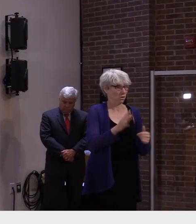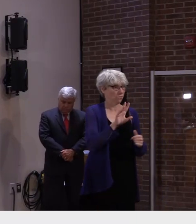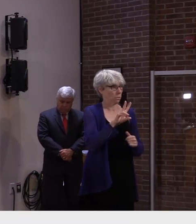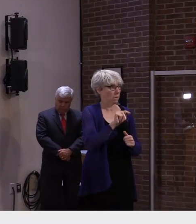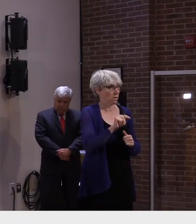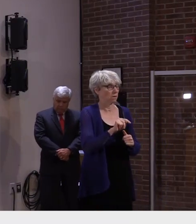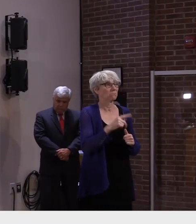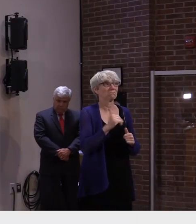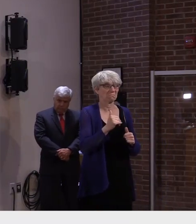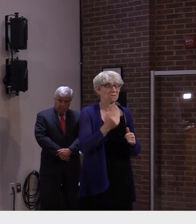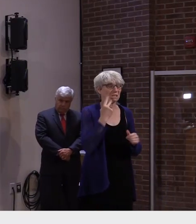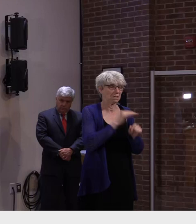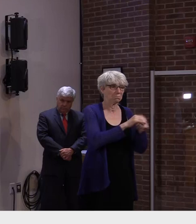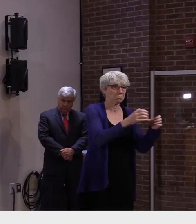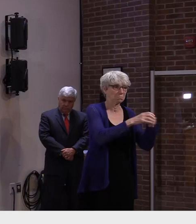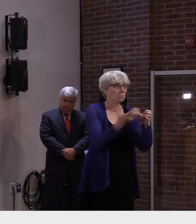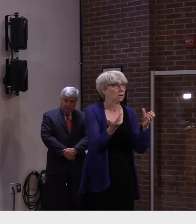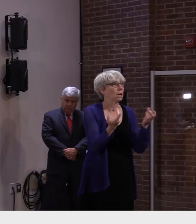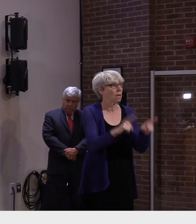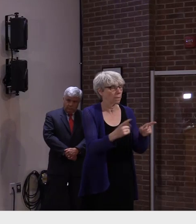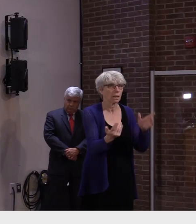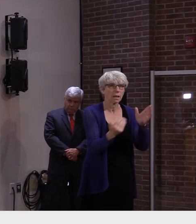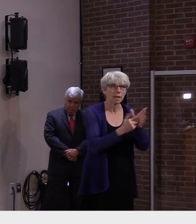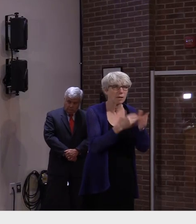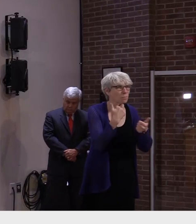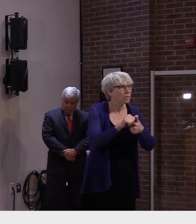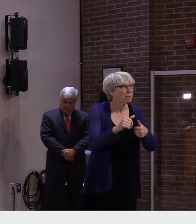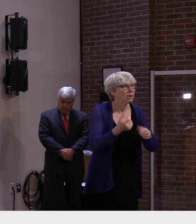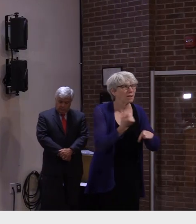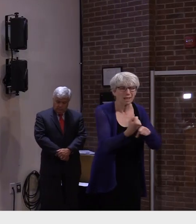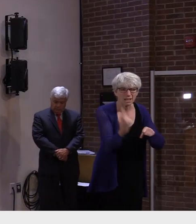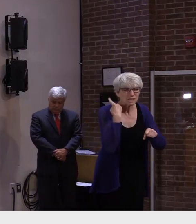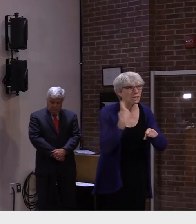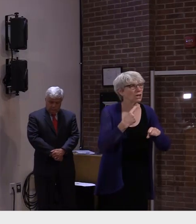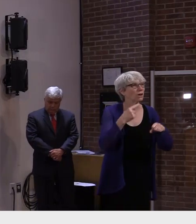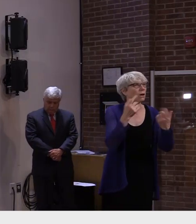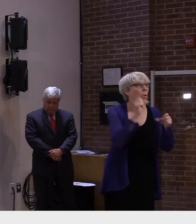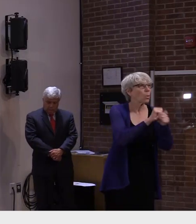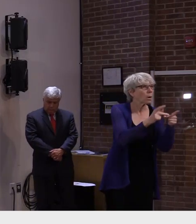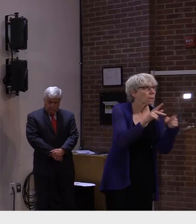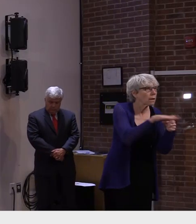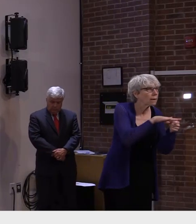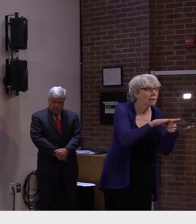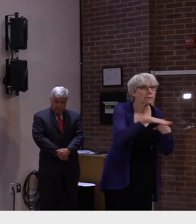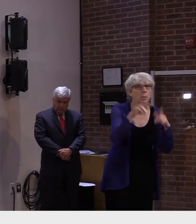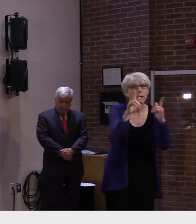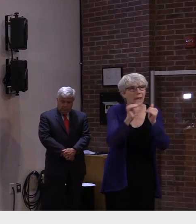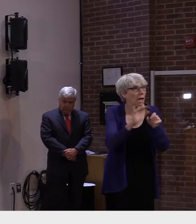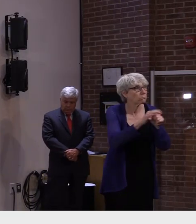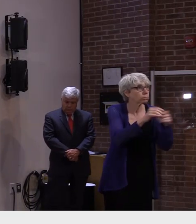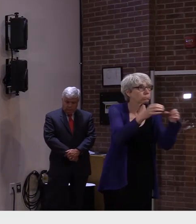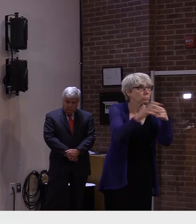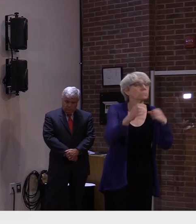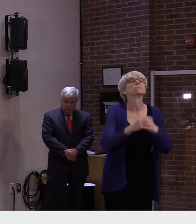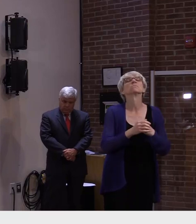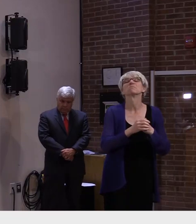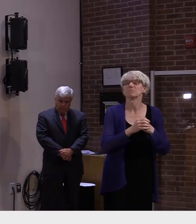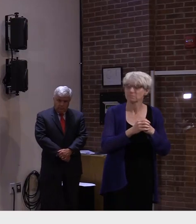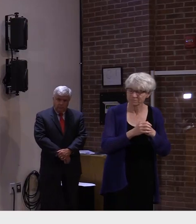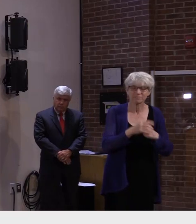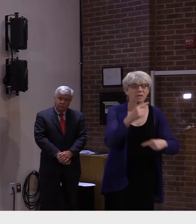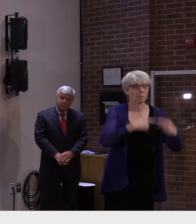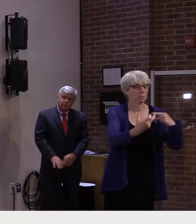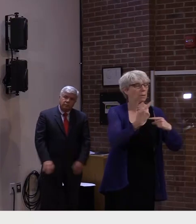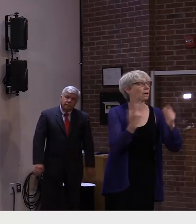like in camps workplaces workplaces and other settings we may be just starting to see the impact on hospitalizations